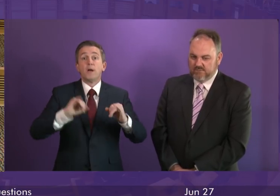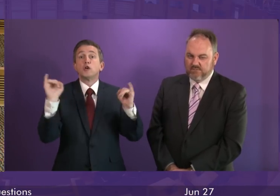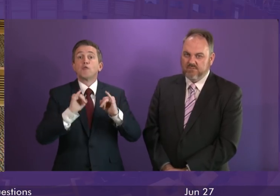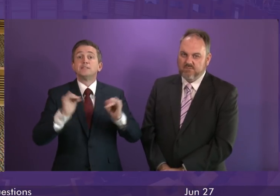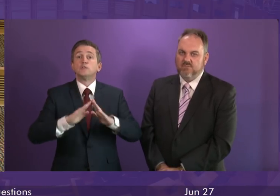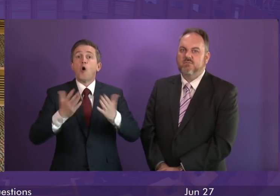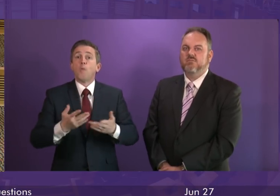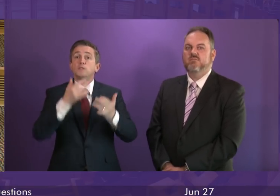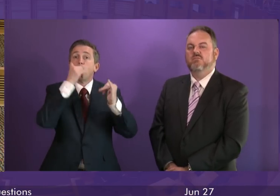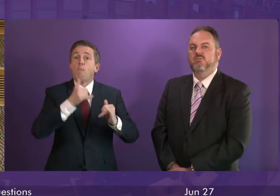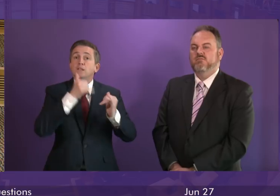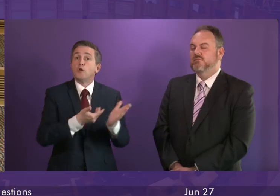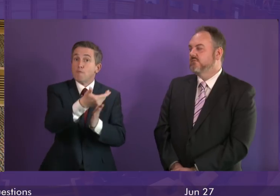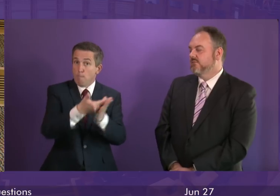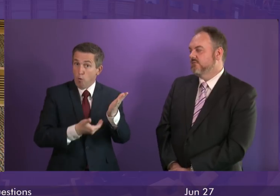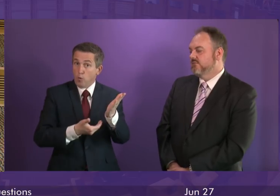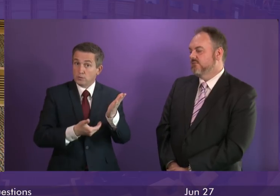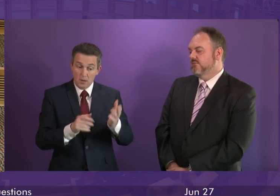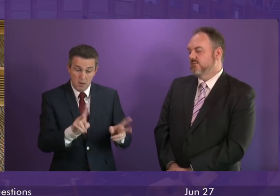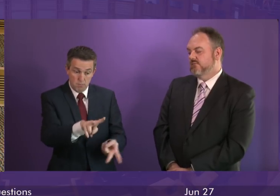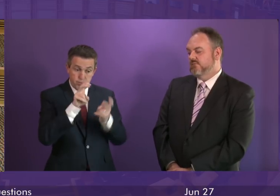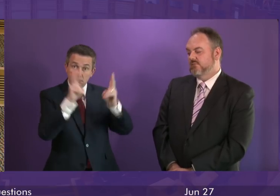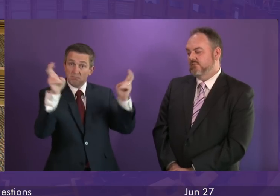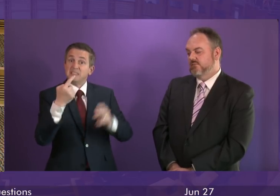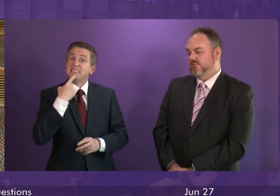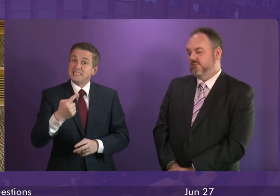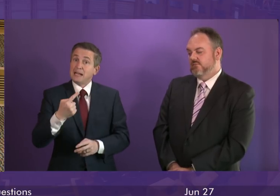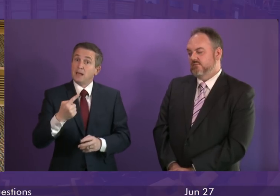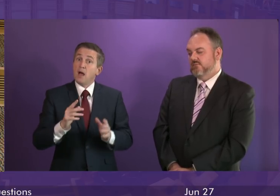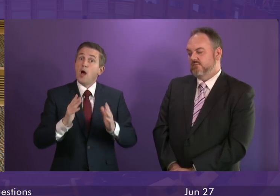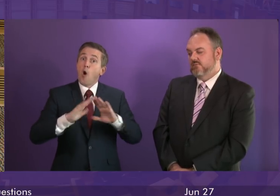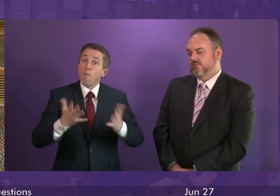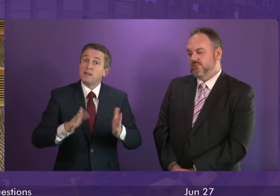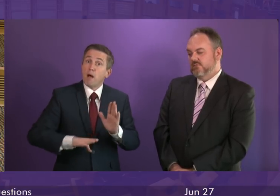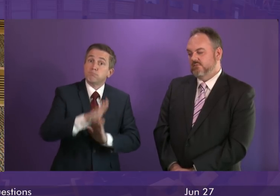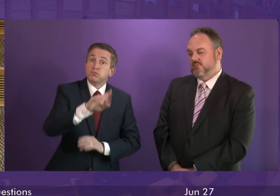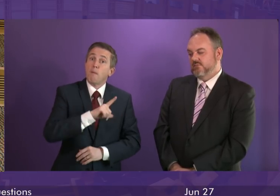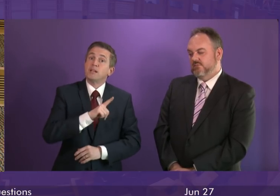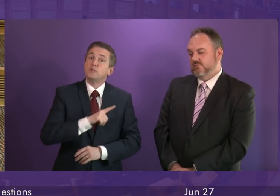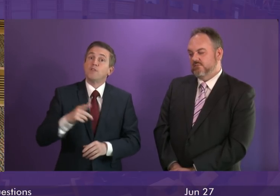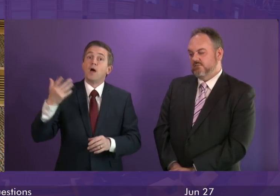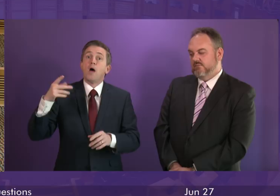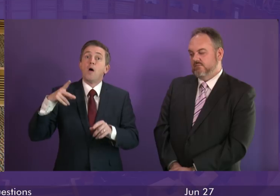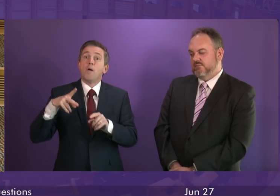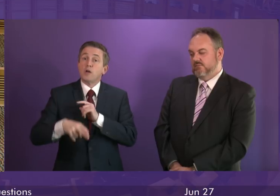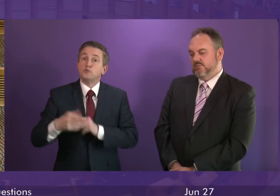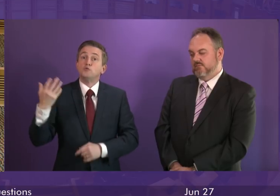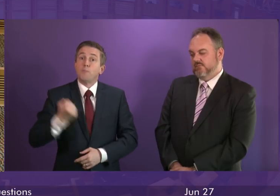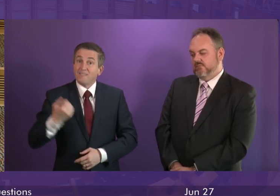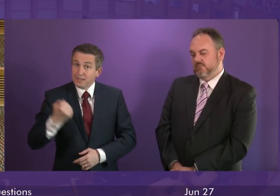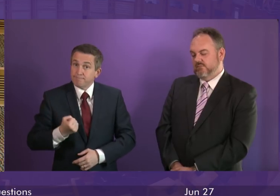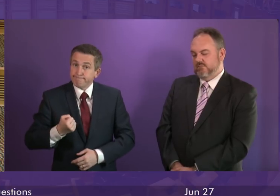homelessness monitor report it is welfare cuts that has exacerbated homelessness and almost all